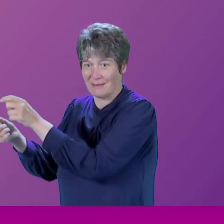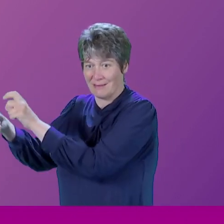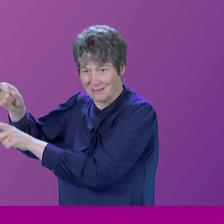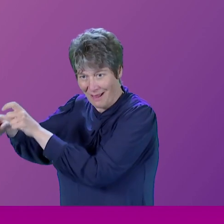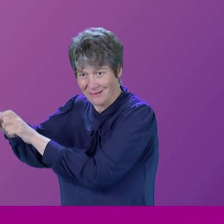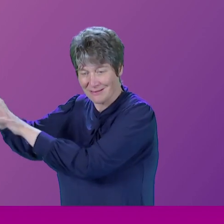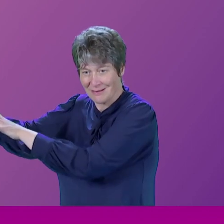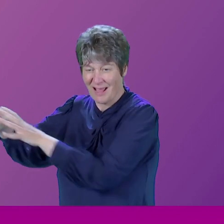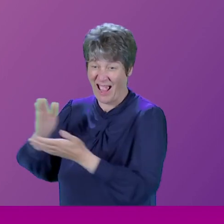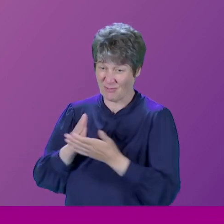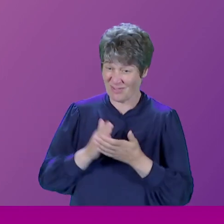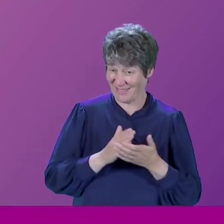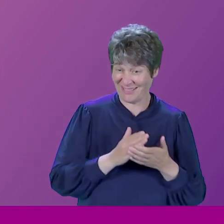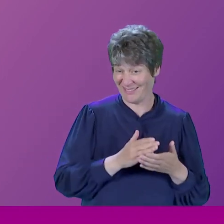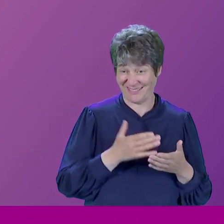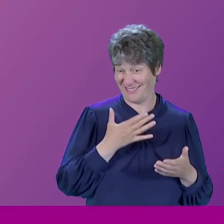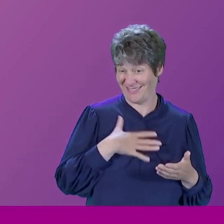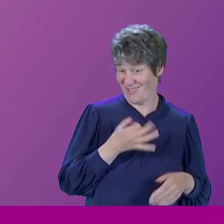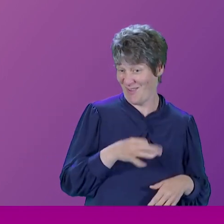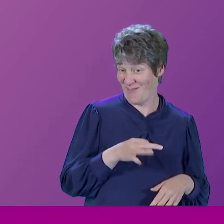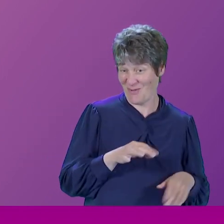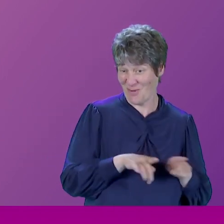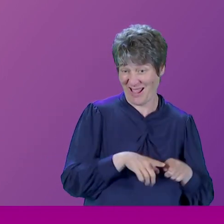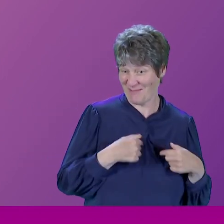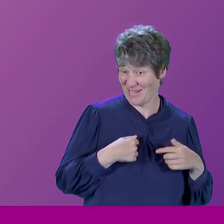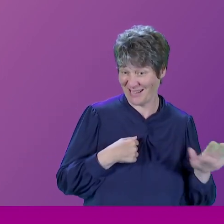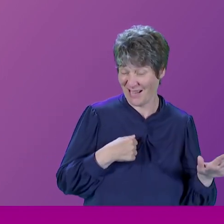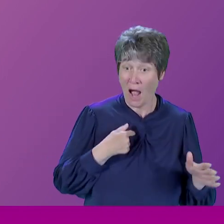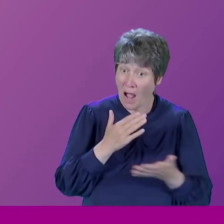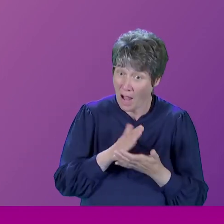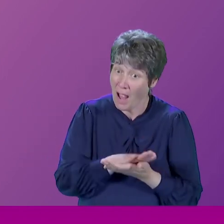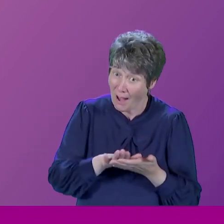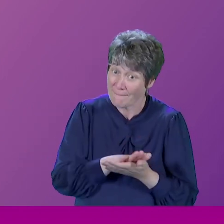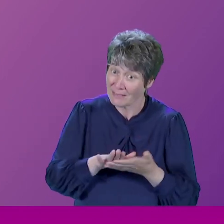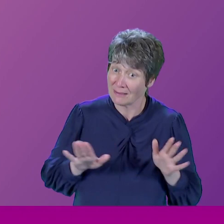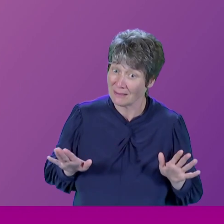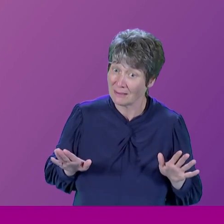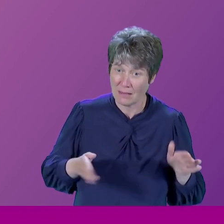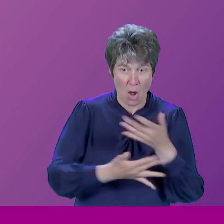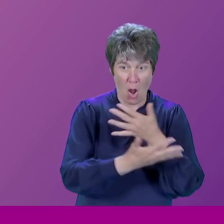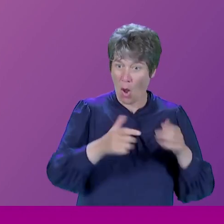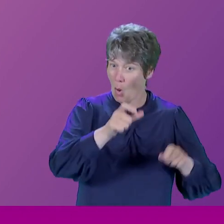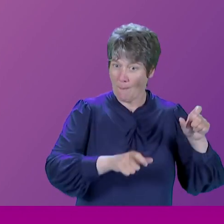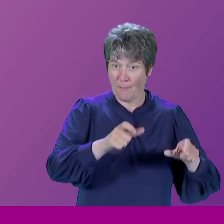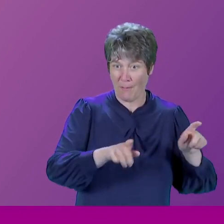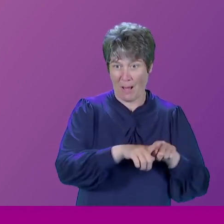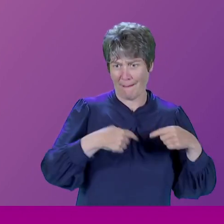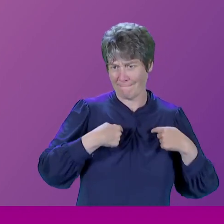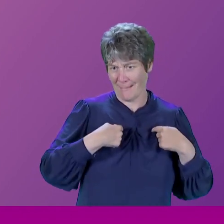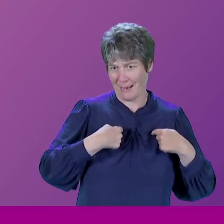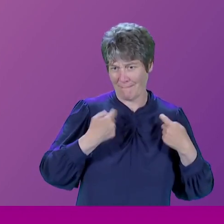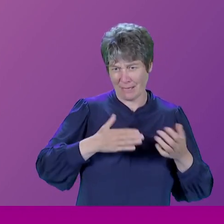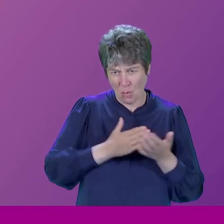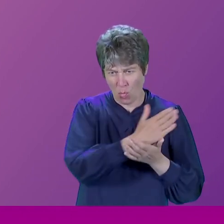And I really mean that. I mean, there are lots of people like me who have made their way through